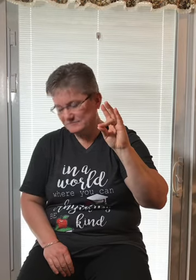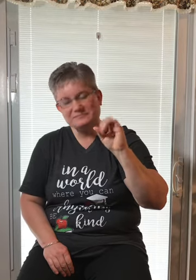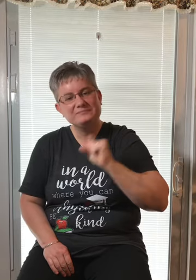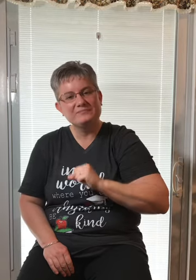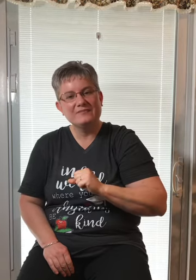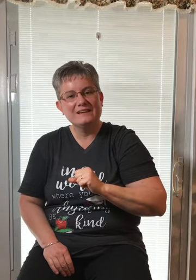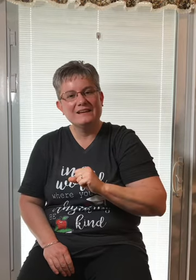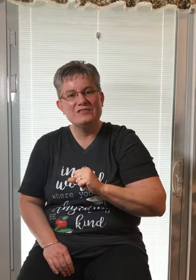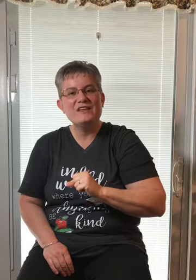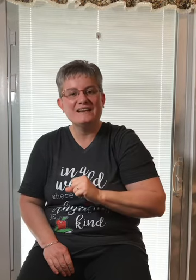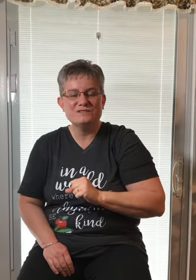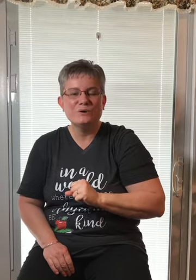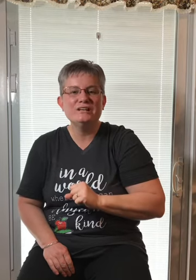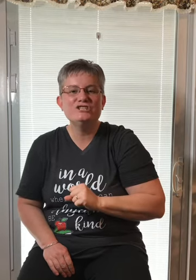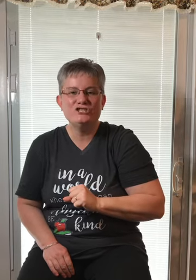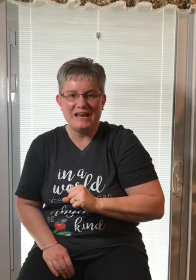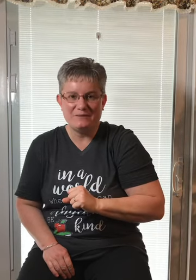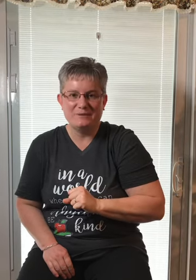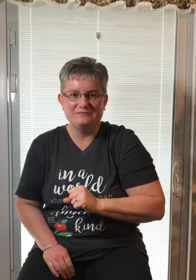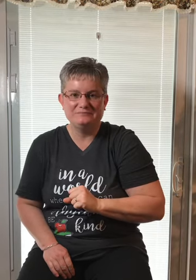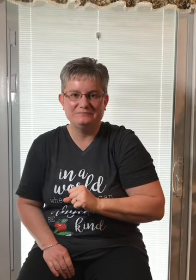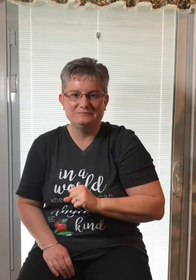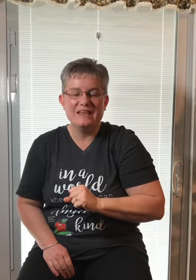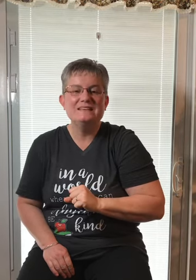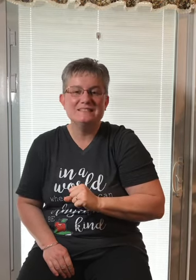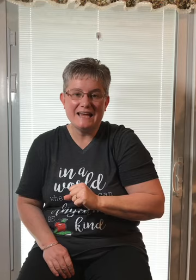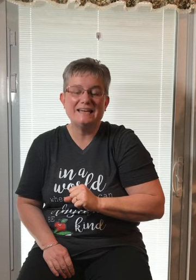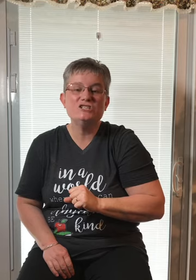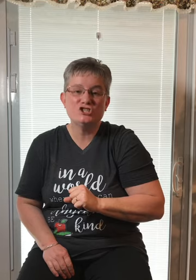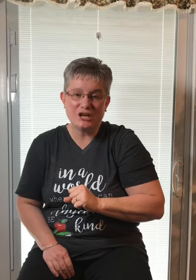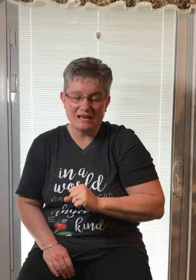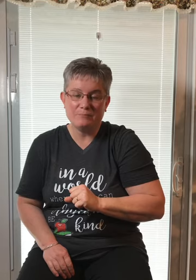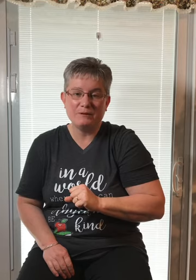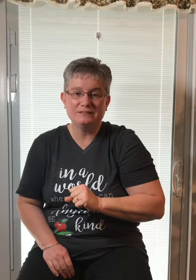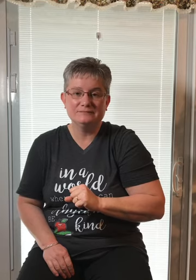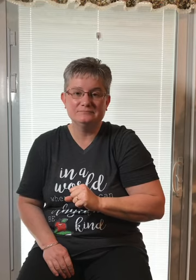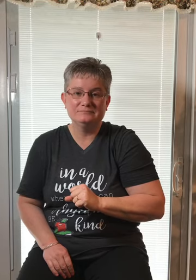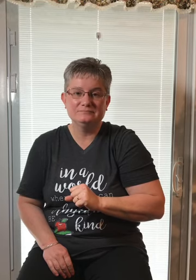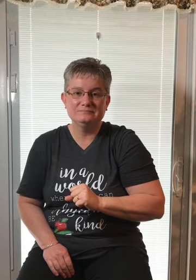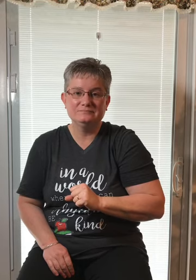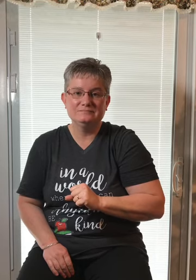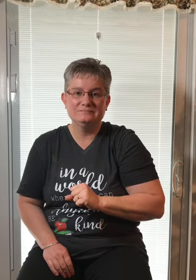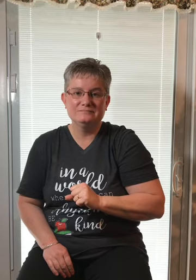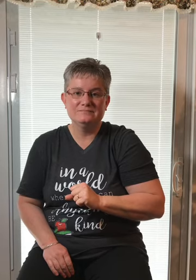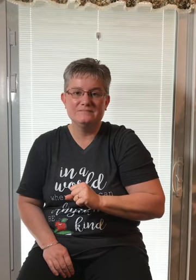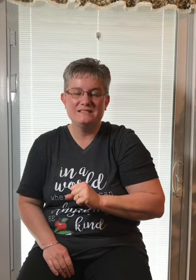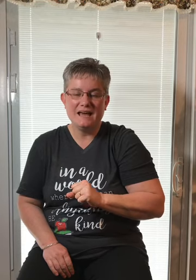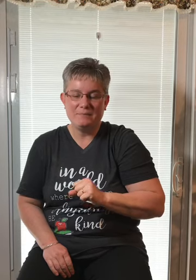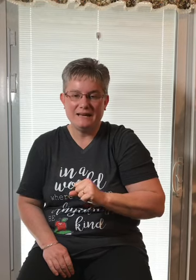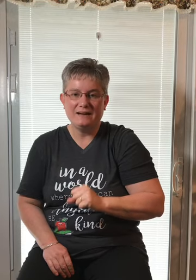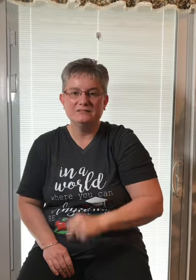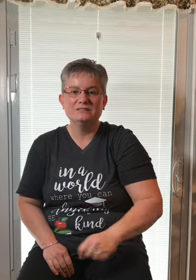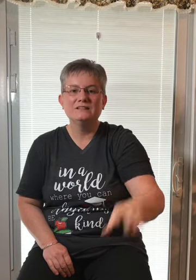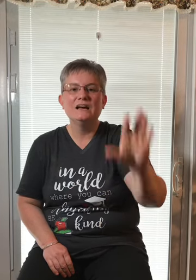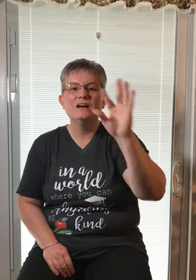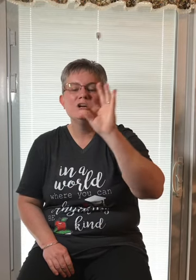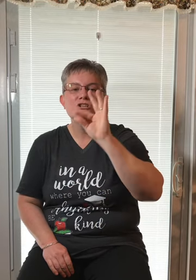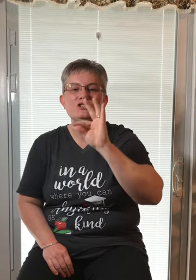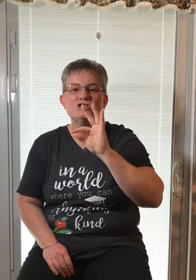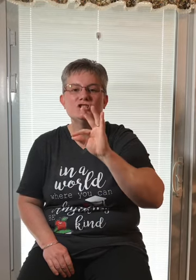The next word is shape. Say shape. Tap it out. Ch.